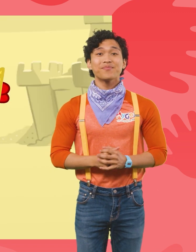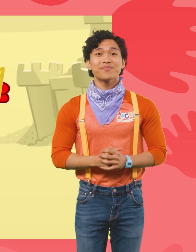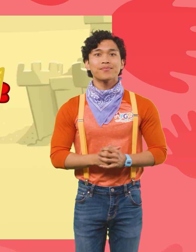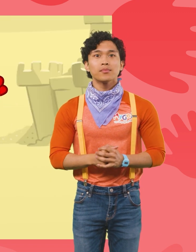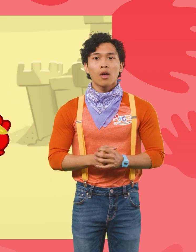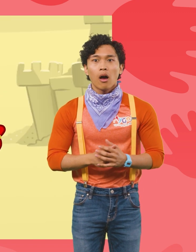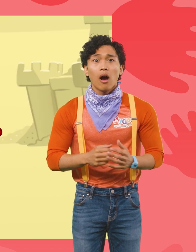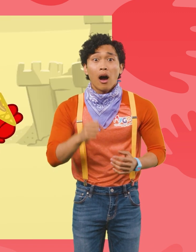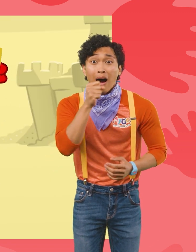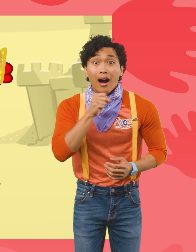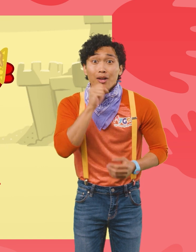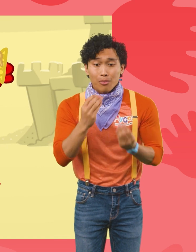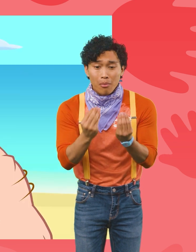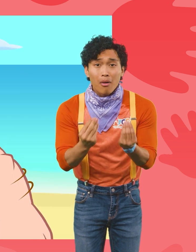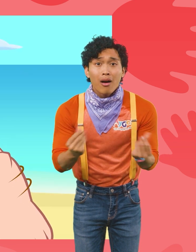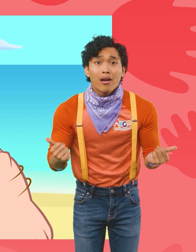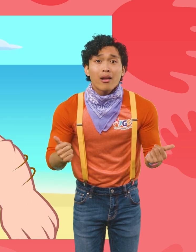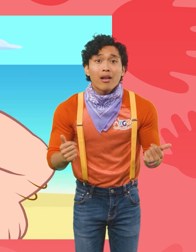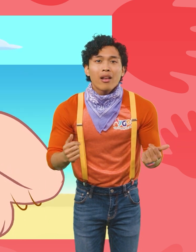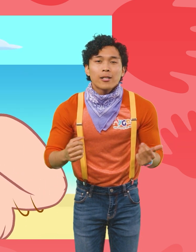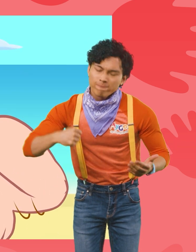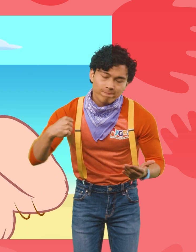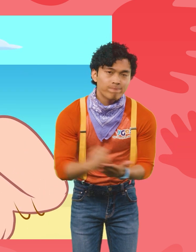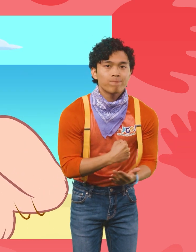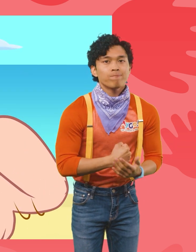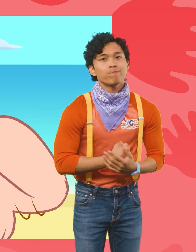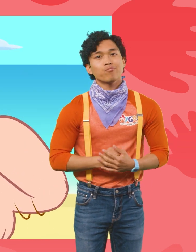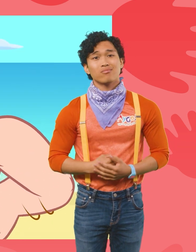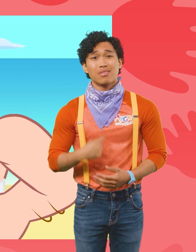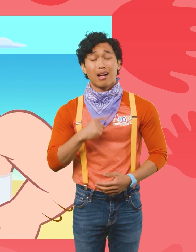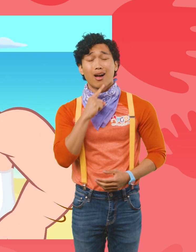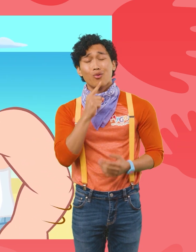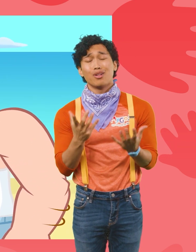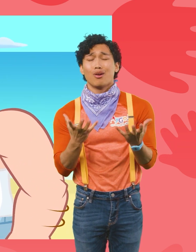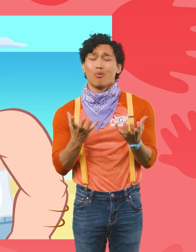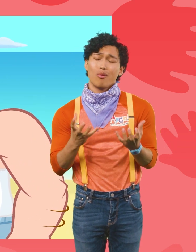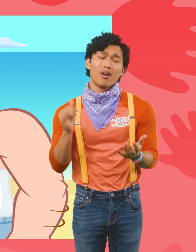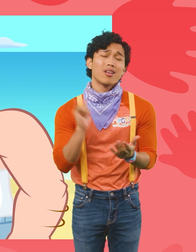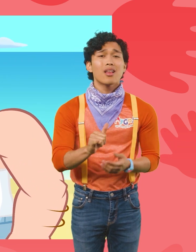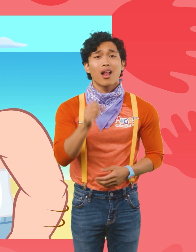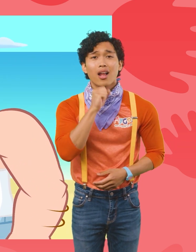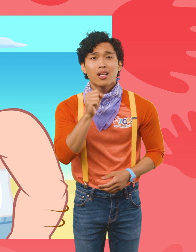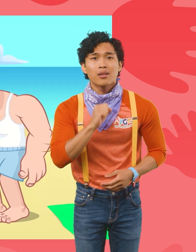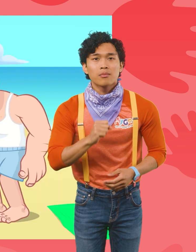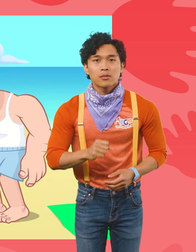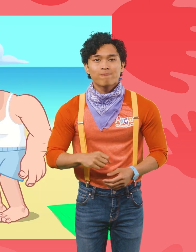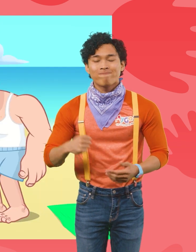Ice cream melting! Oh, no. I really wanted that ice cream. Oh, oh, no.